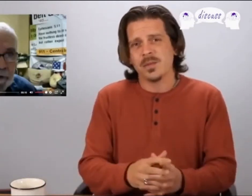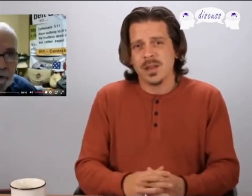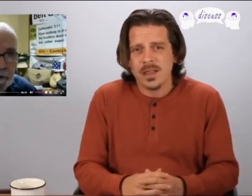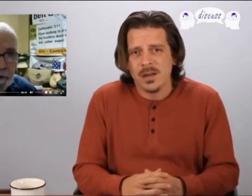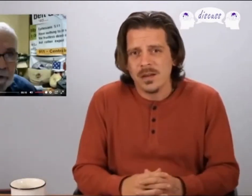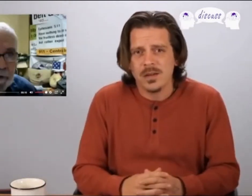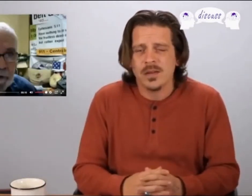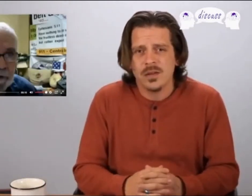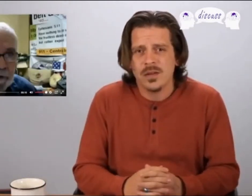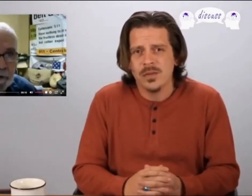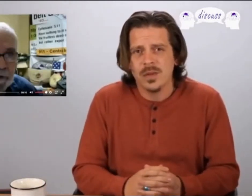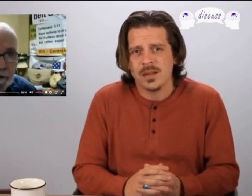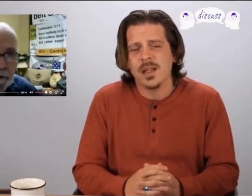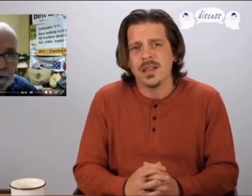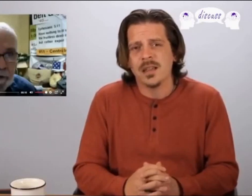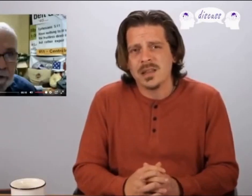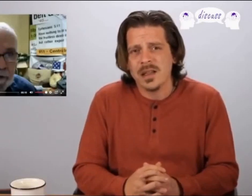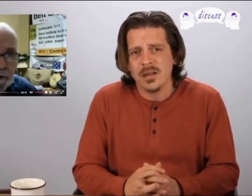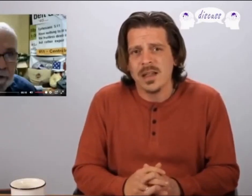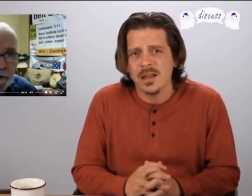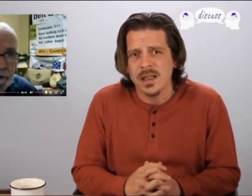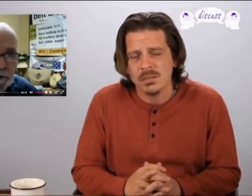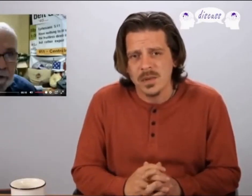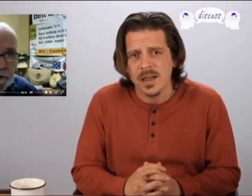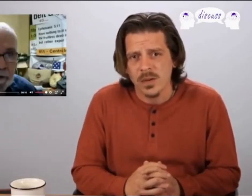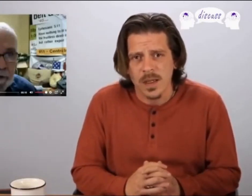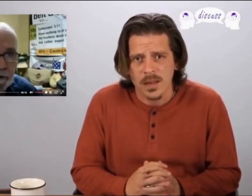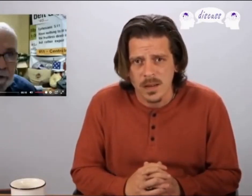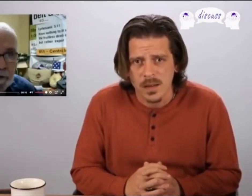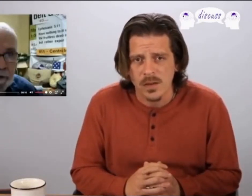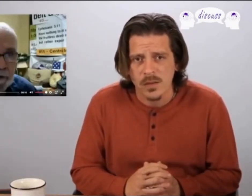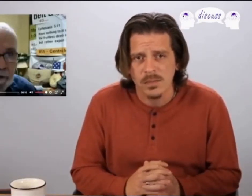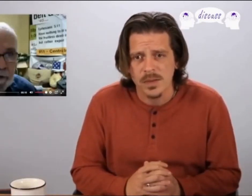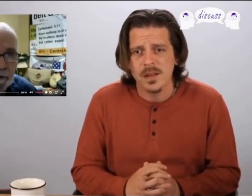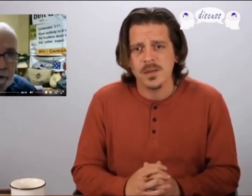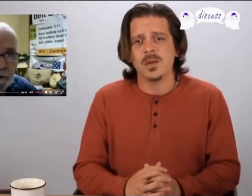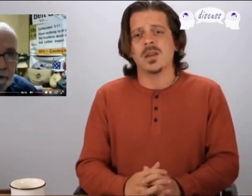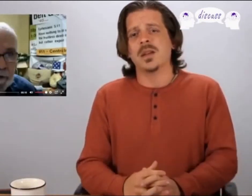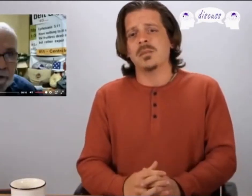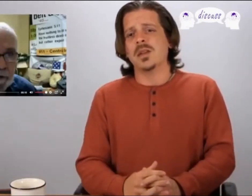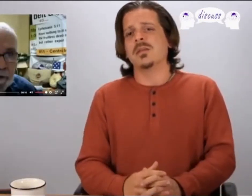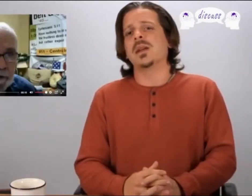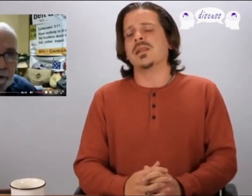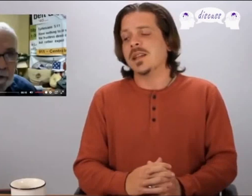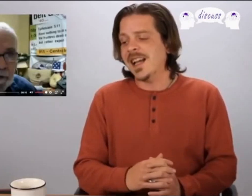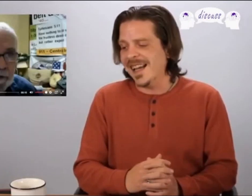really hard to explain and not sound like a psychopath so please bear with me I'm doing the best that I can